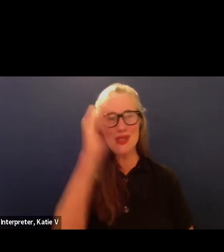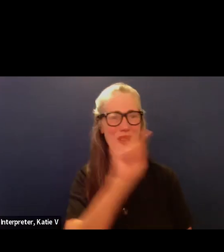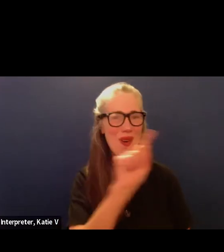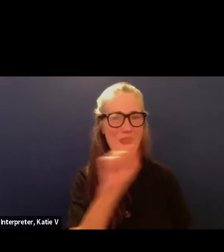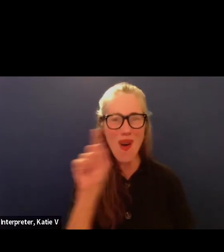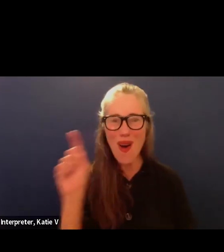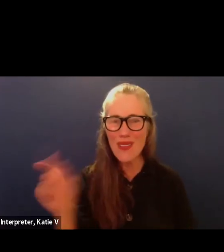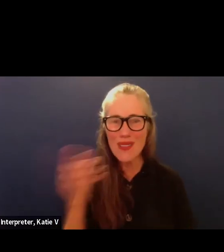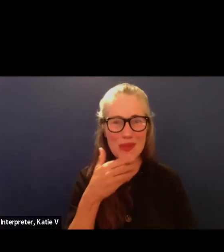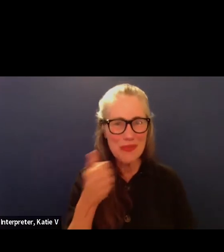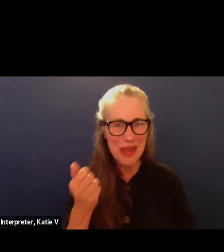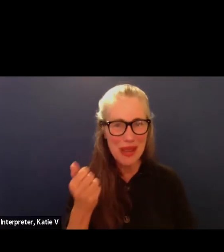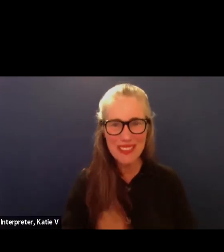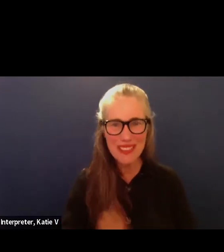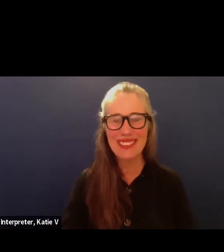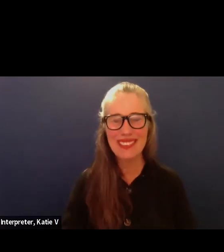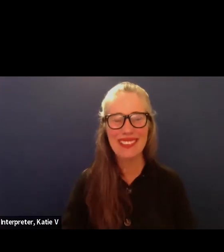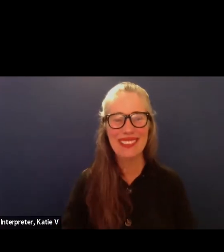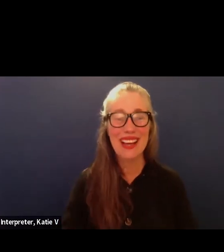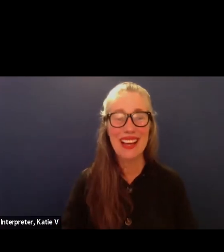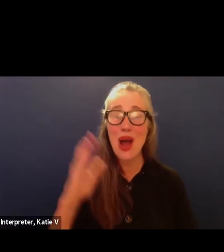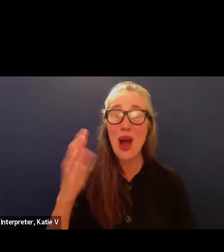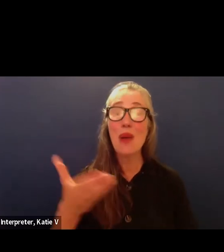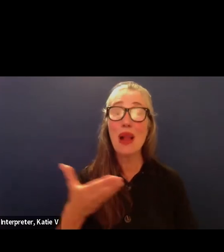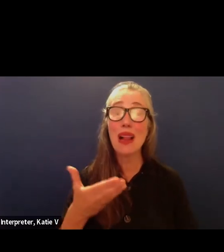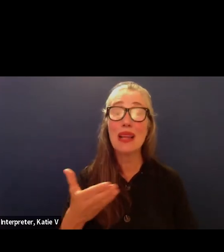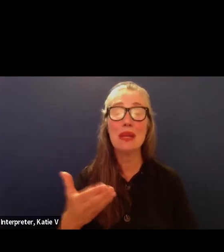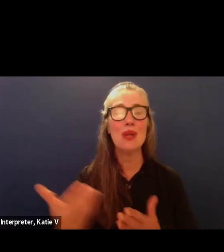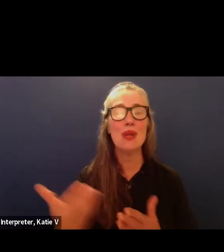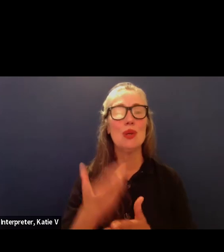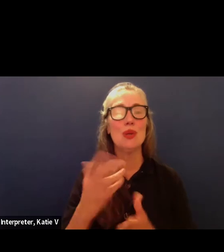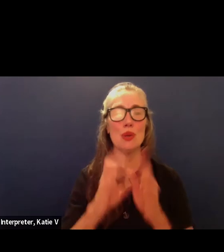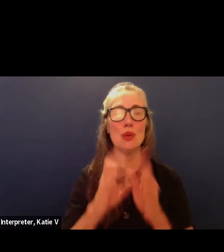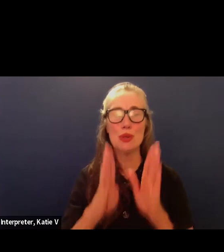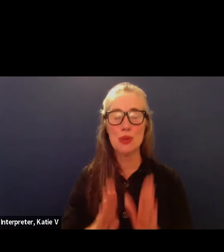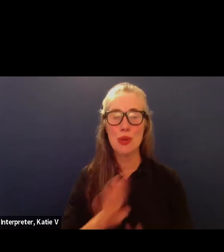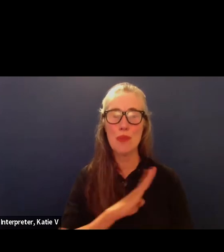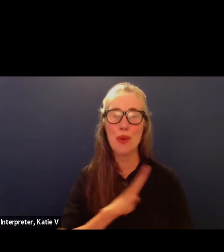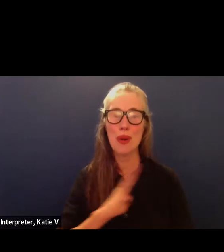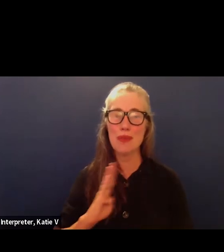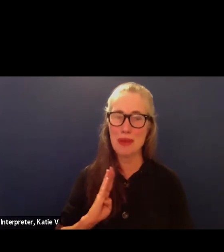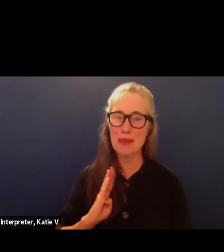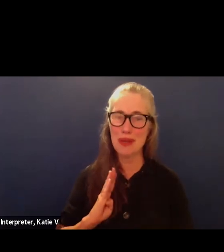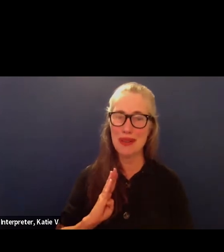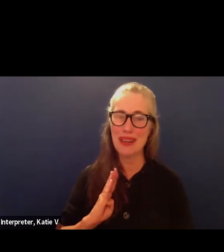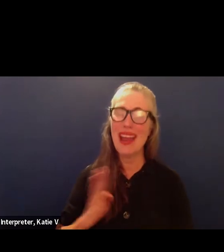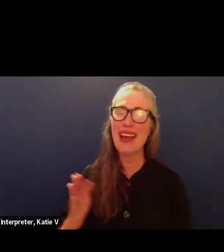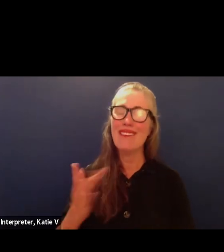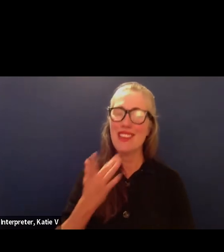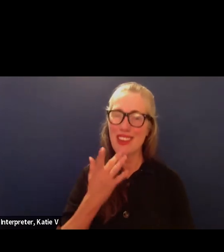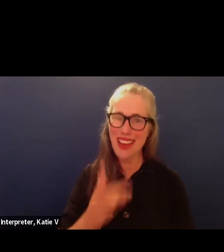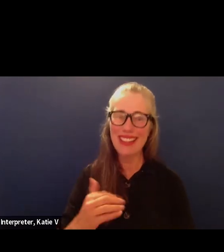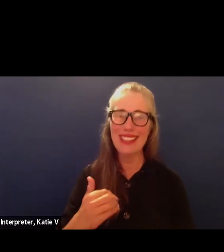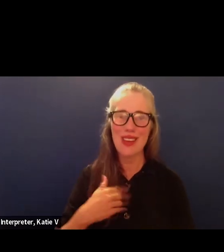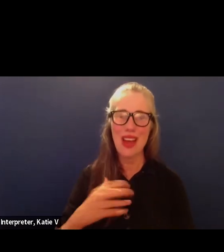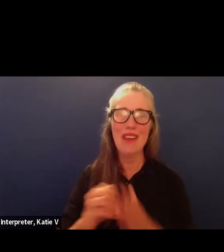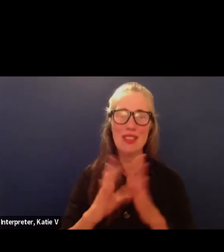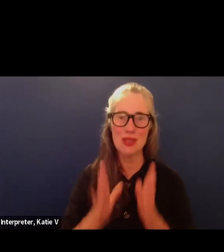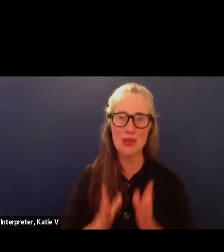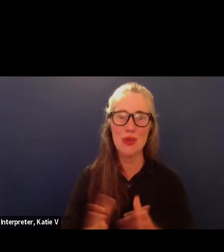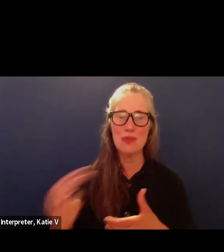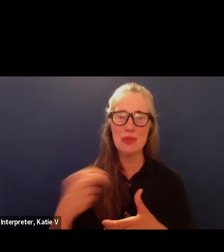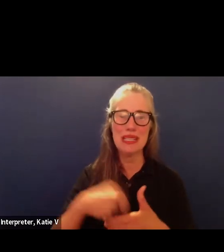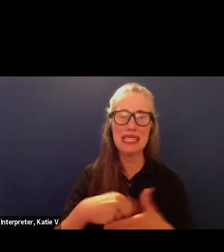and welcoming our our student board member and have the participation of our students here um